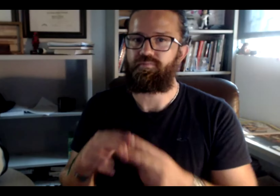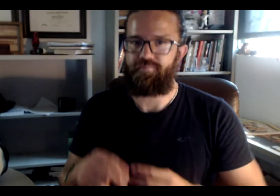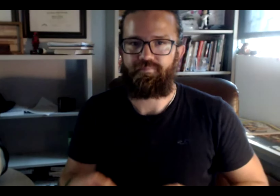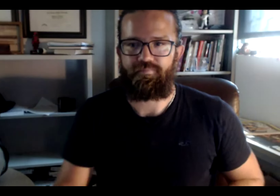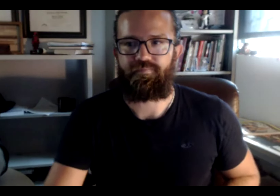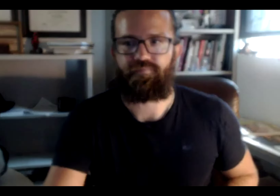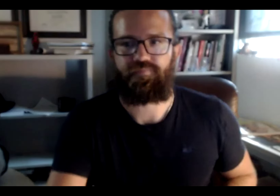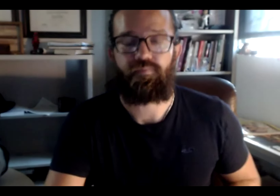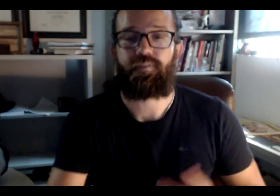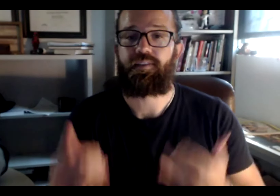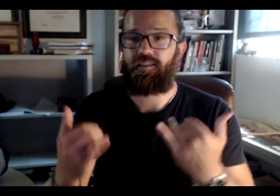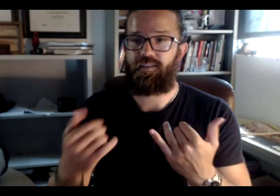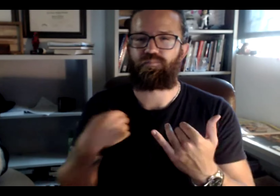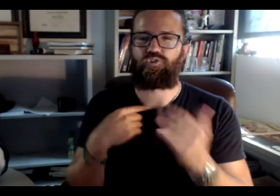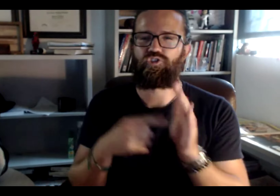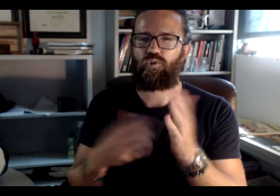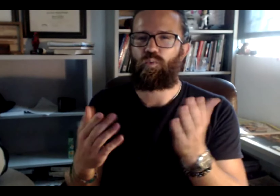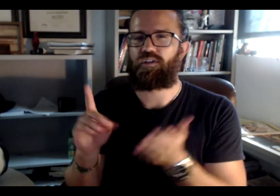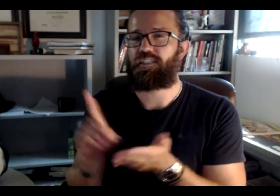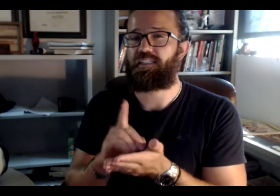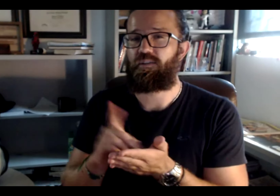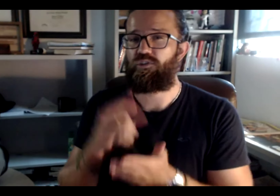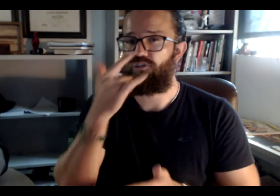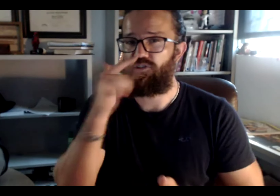Those two are what I would suggest, Google Chrome and Firefox.